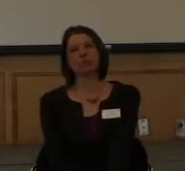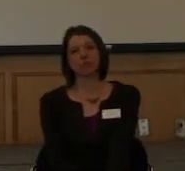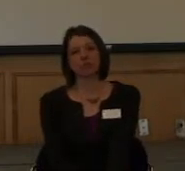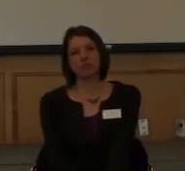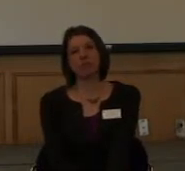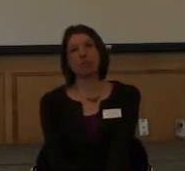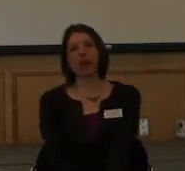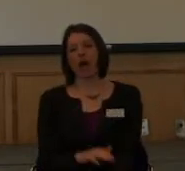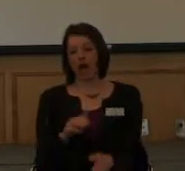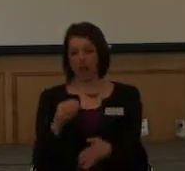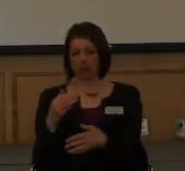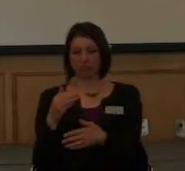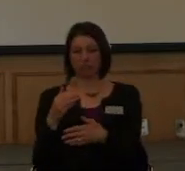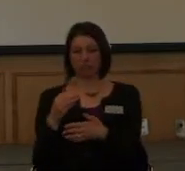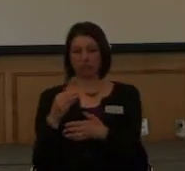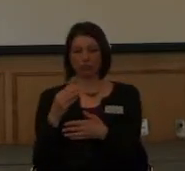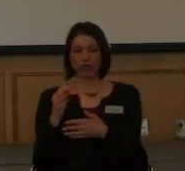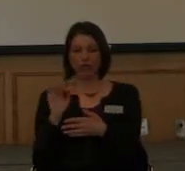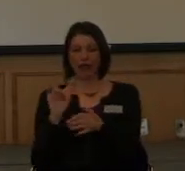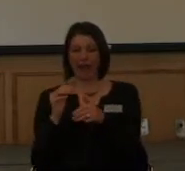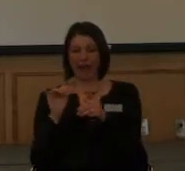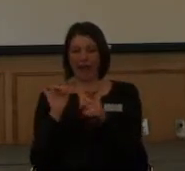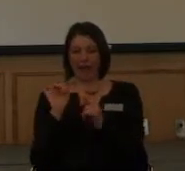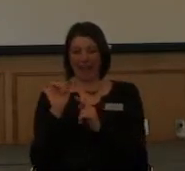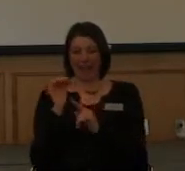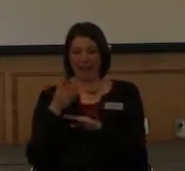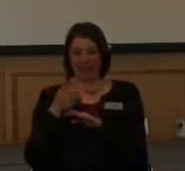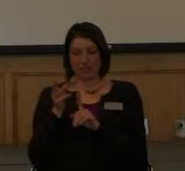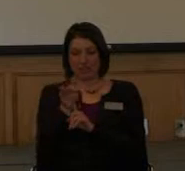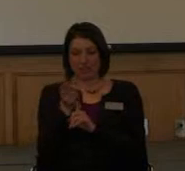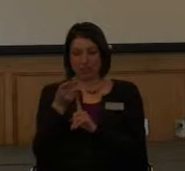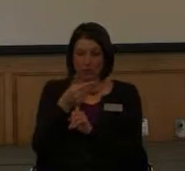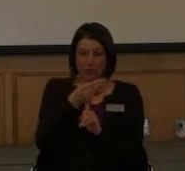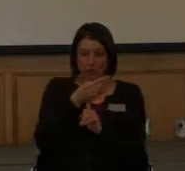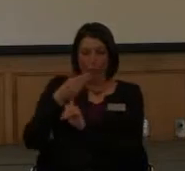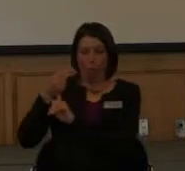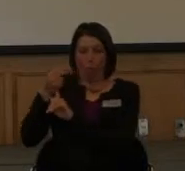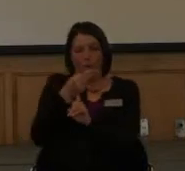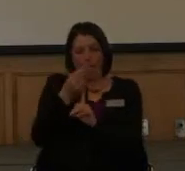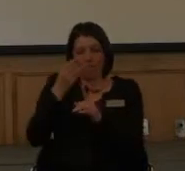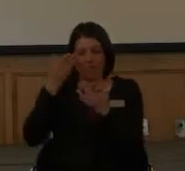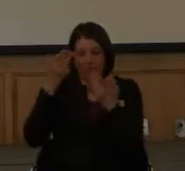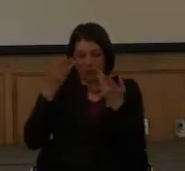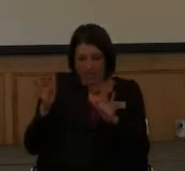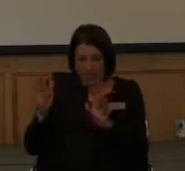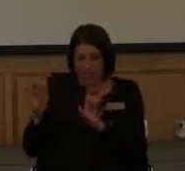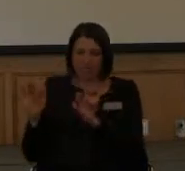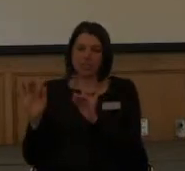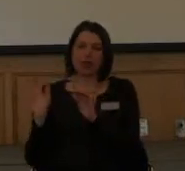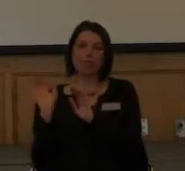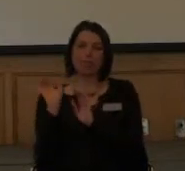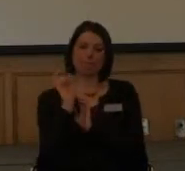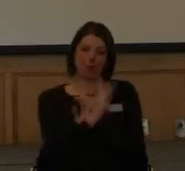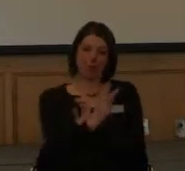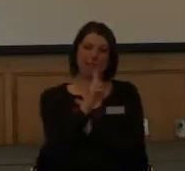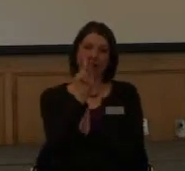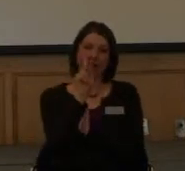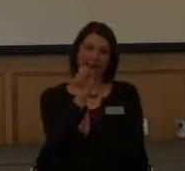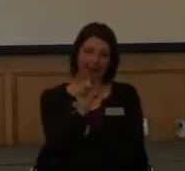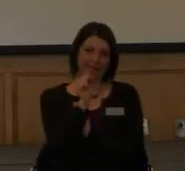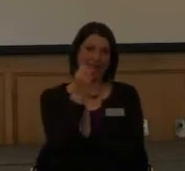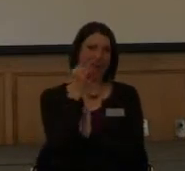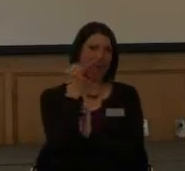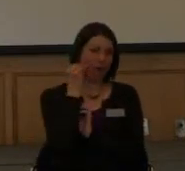in Kansas for a year after that storm, waiting to, for the apartments to be reopened, to be completely